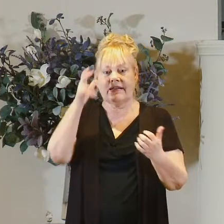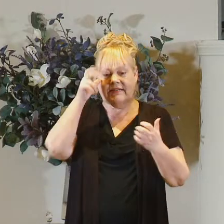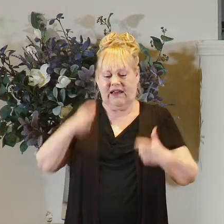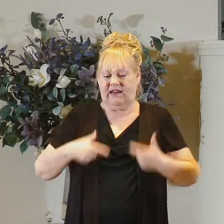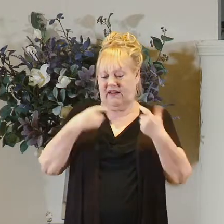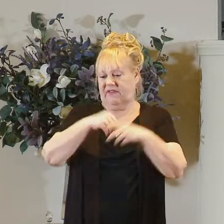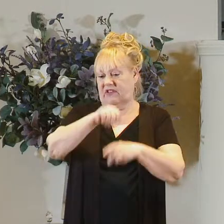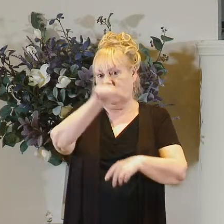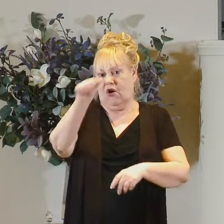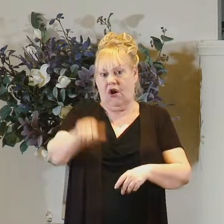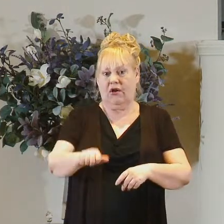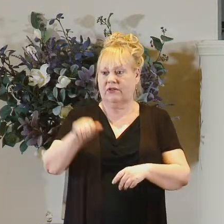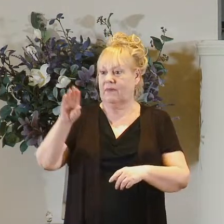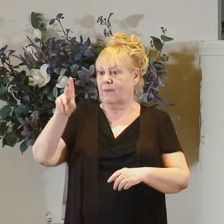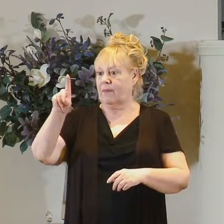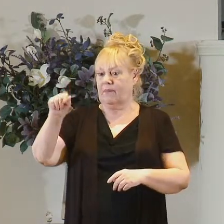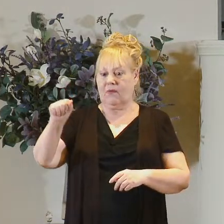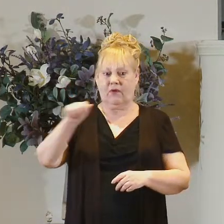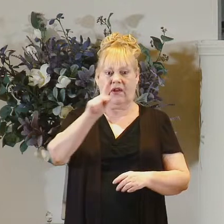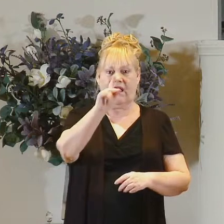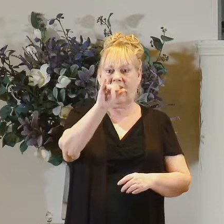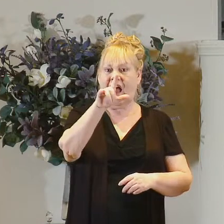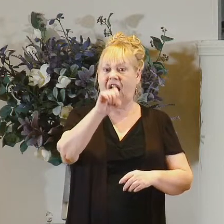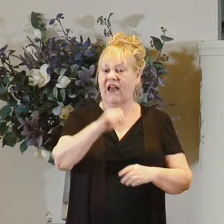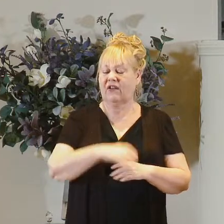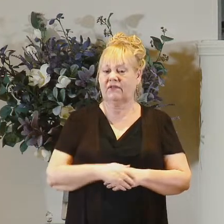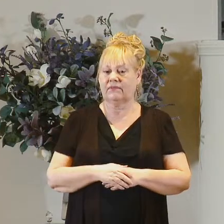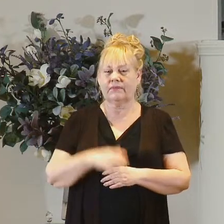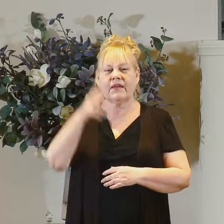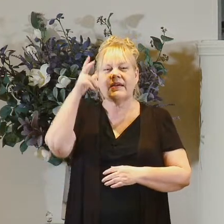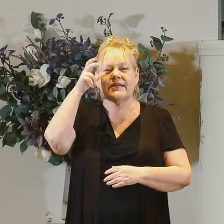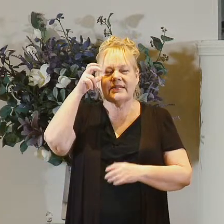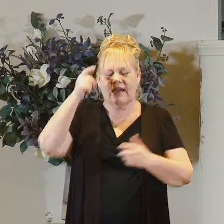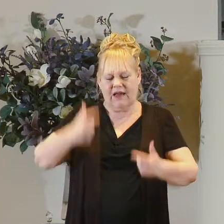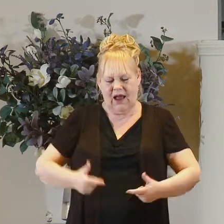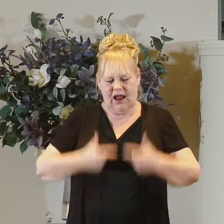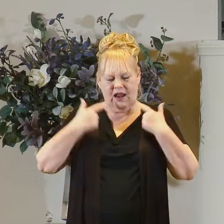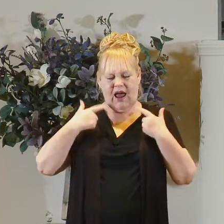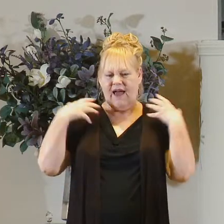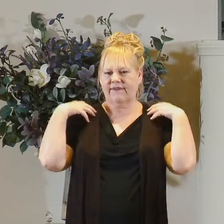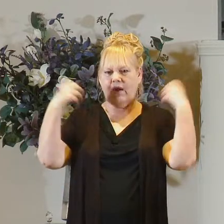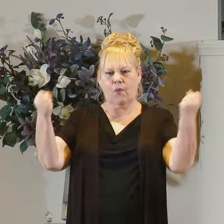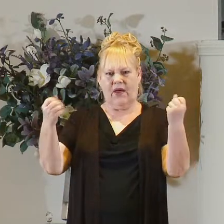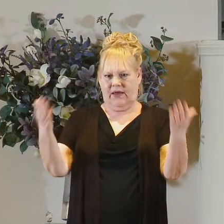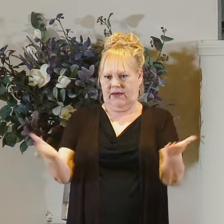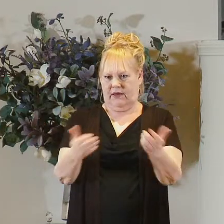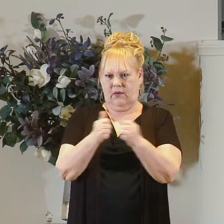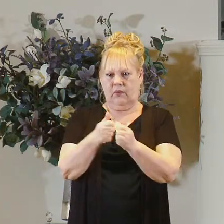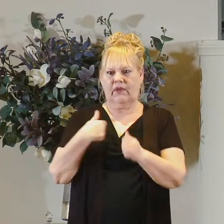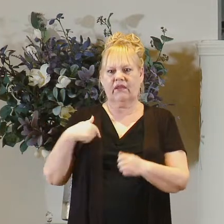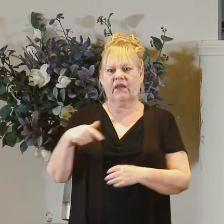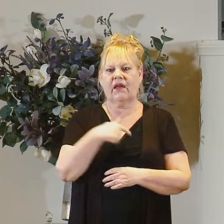austin texas buda texas kyle texas satan is alive and well here with us